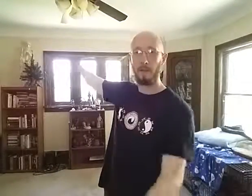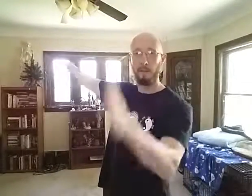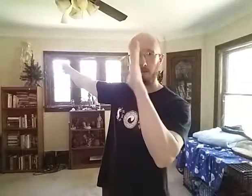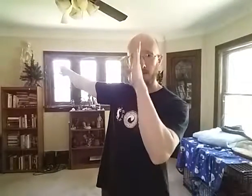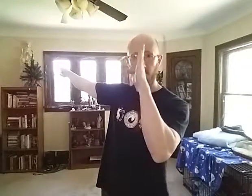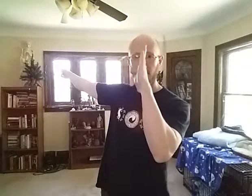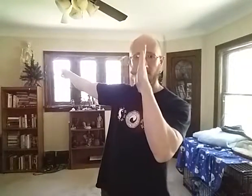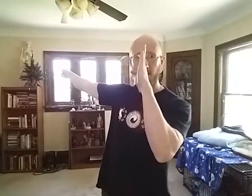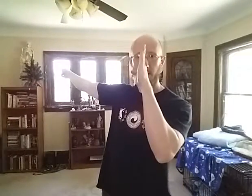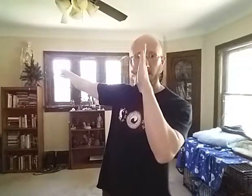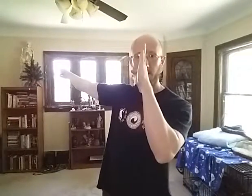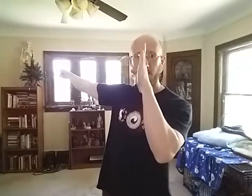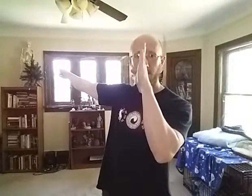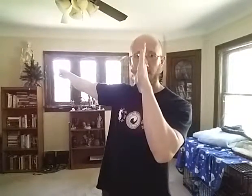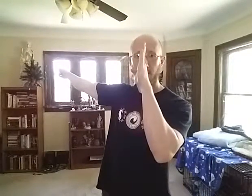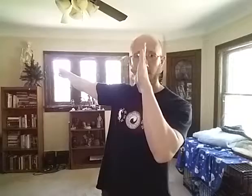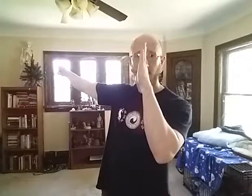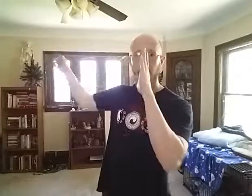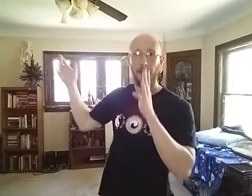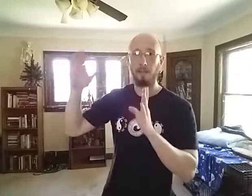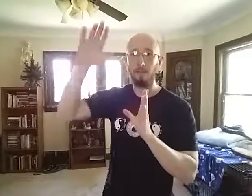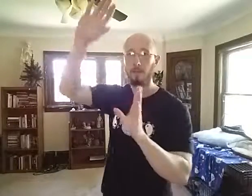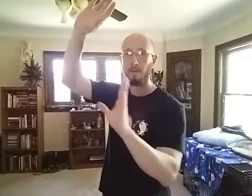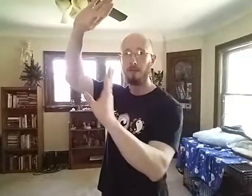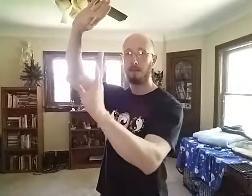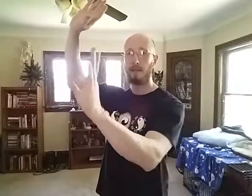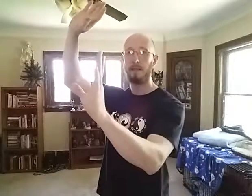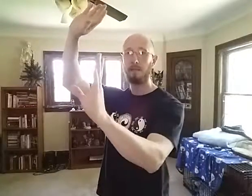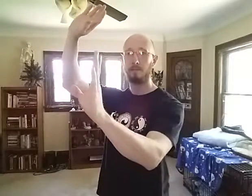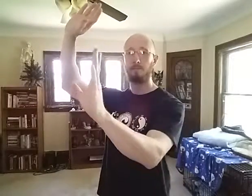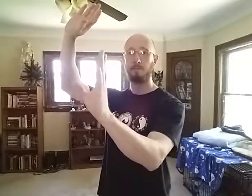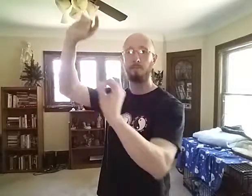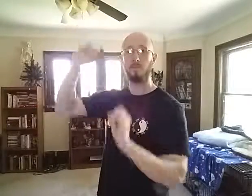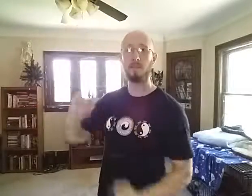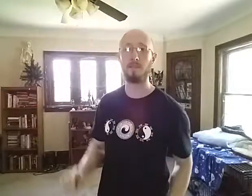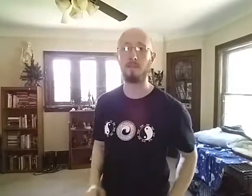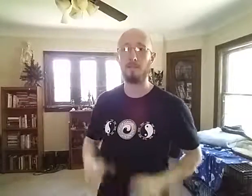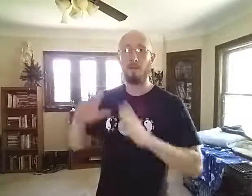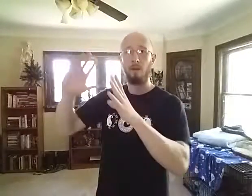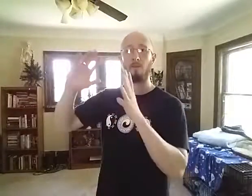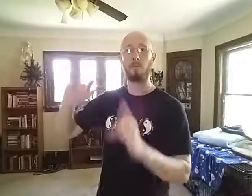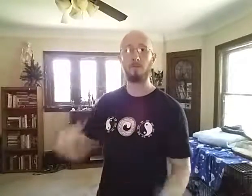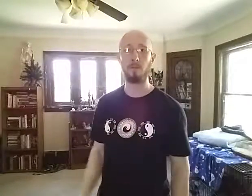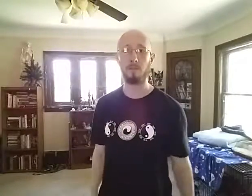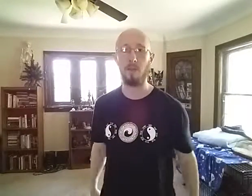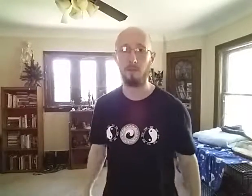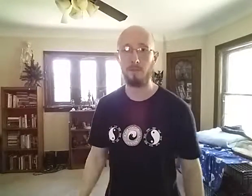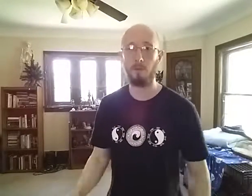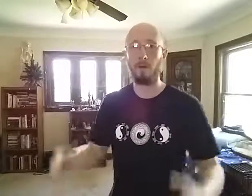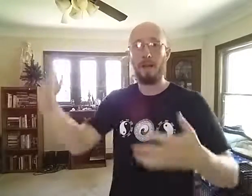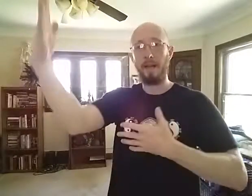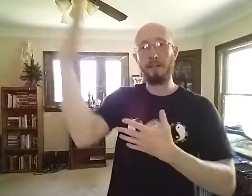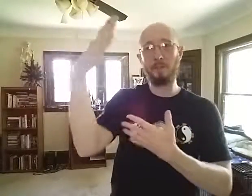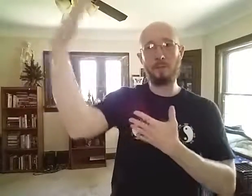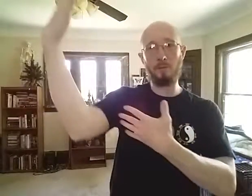that way instead of this way. And you've created that distance from yourself as well. And you can